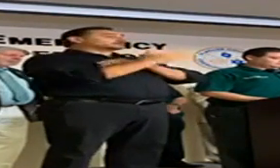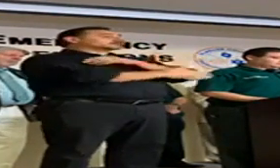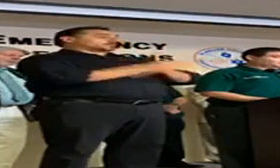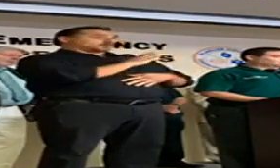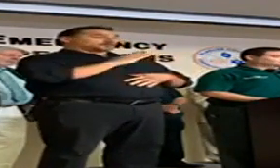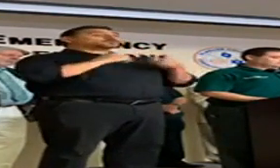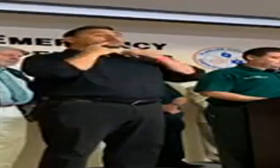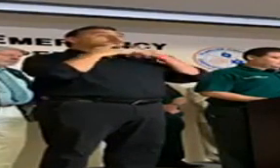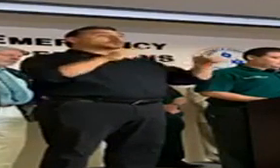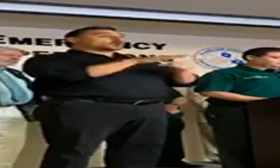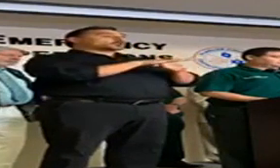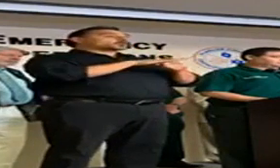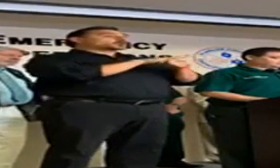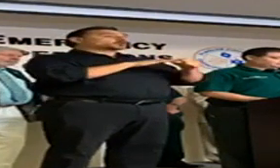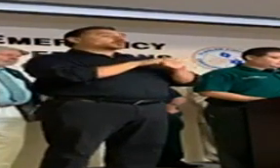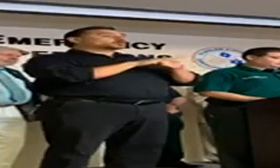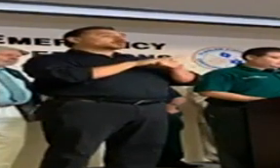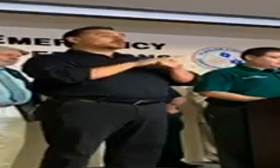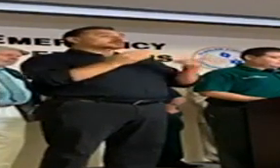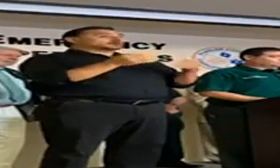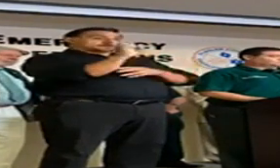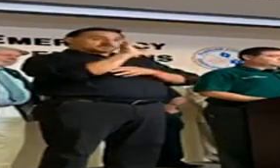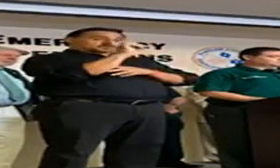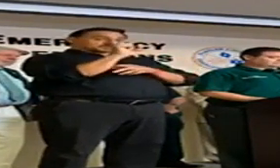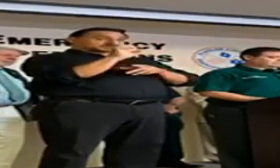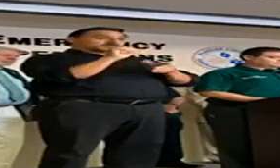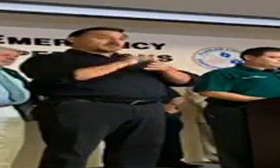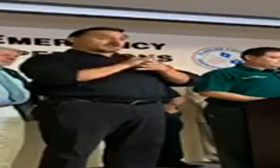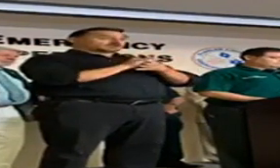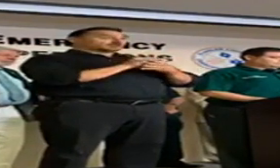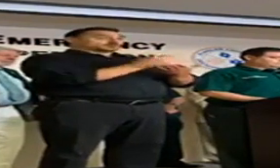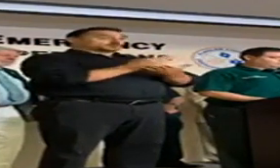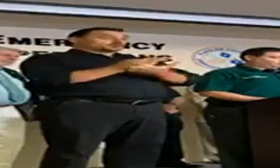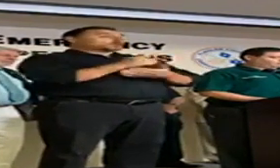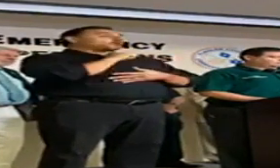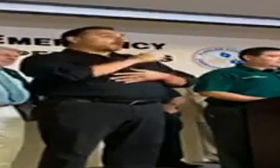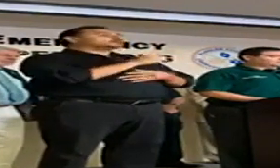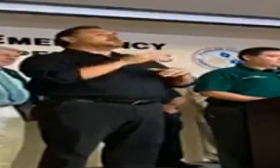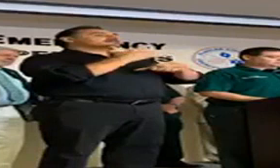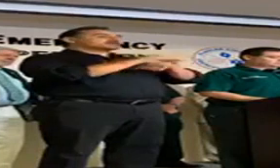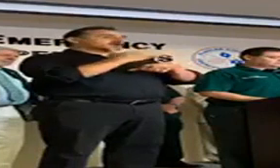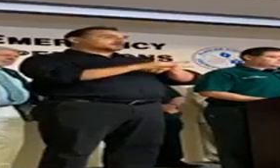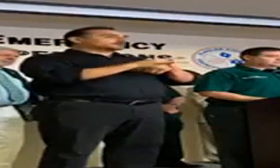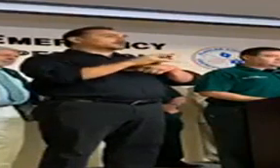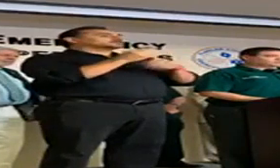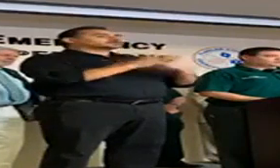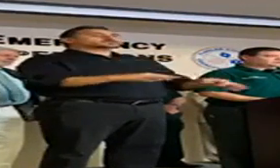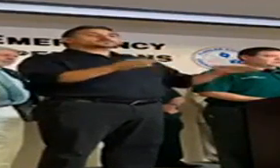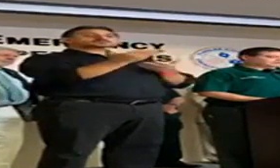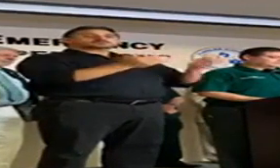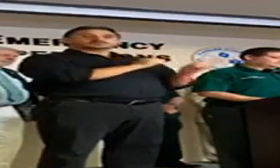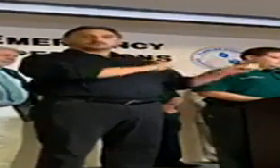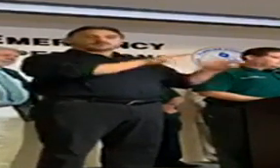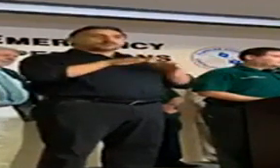declared a local state of emergency to further ensure that the resources are available to inform and provide critical services to our